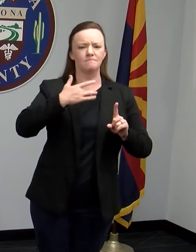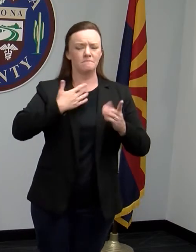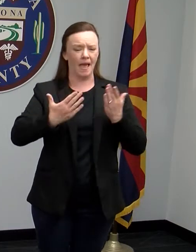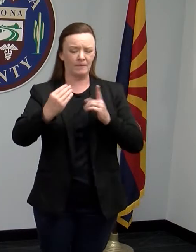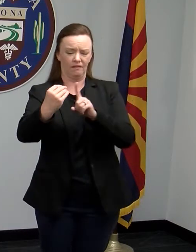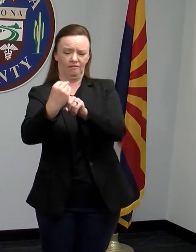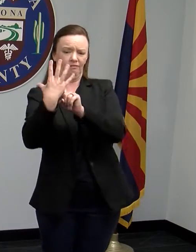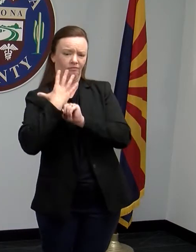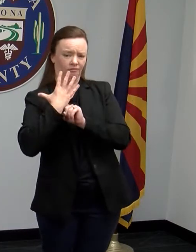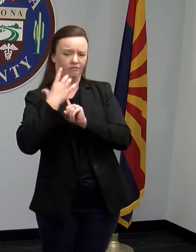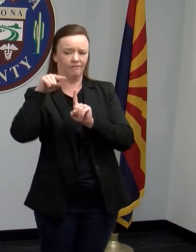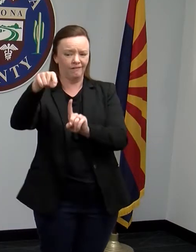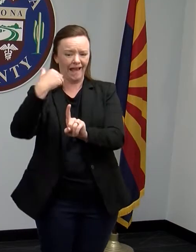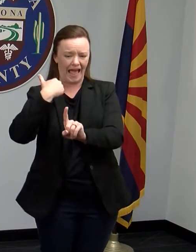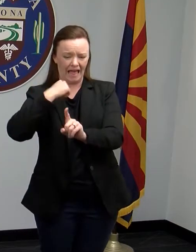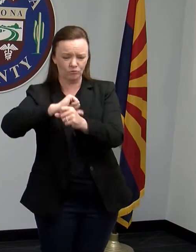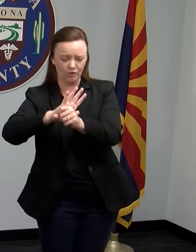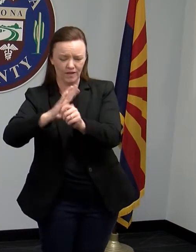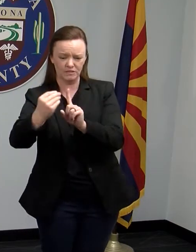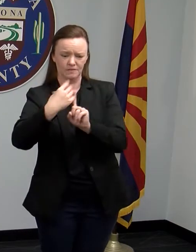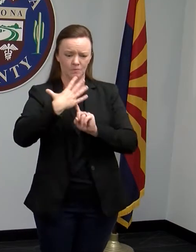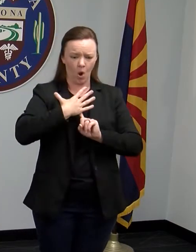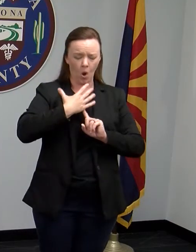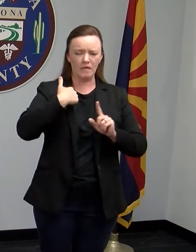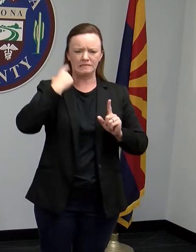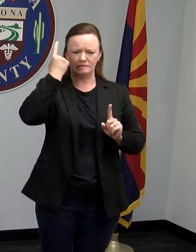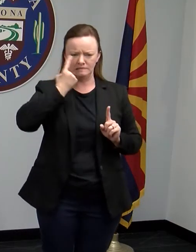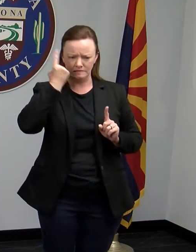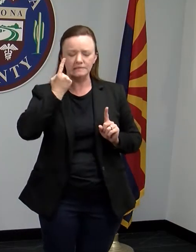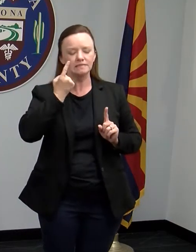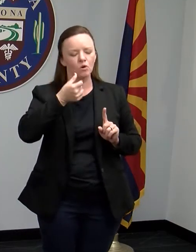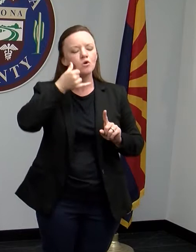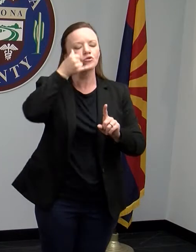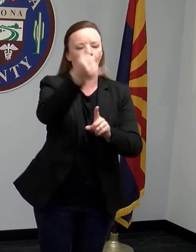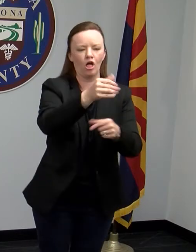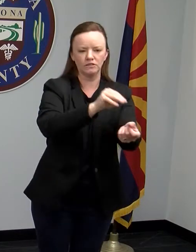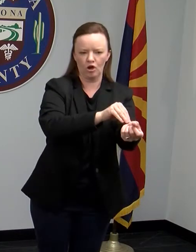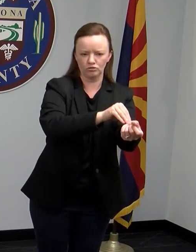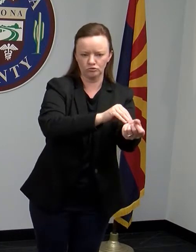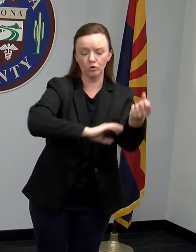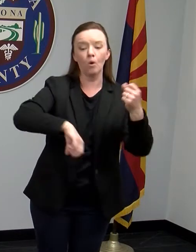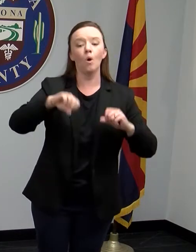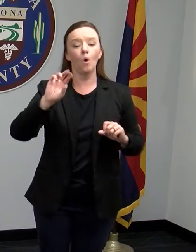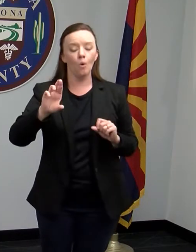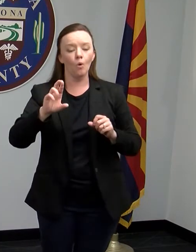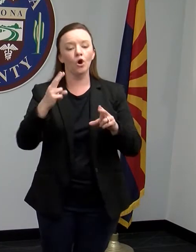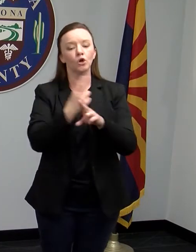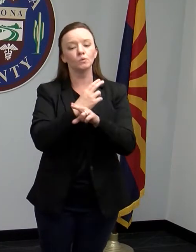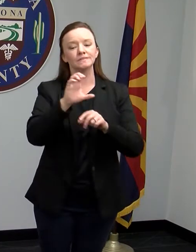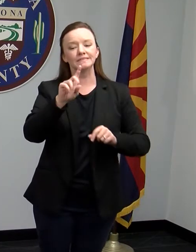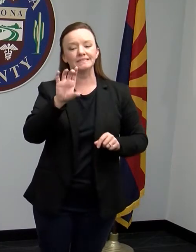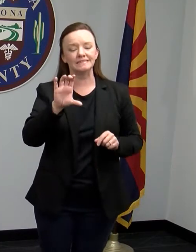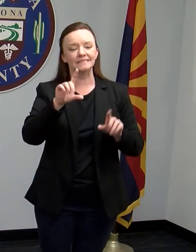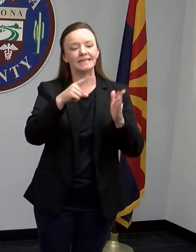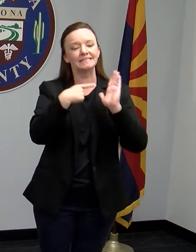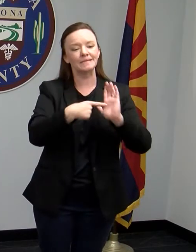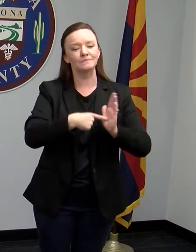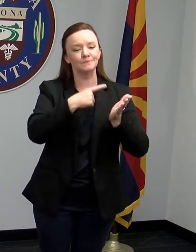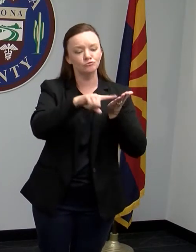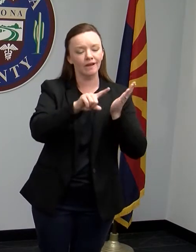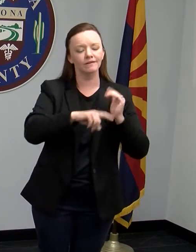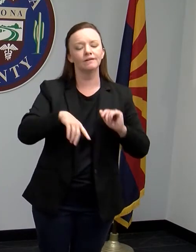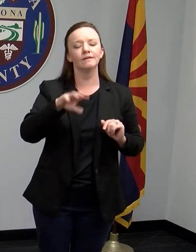call a health care provider or use the CDC symptom checker at maricopa.gov slash COVID